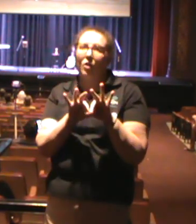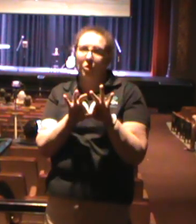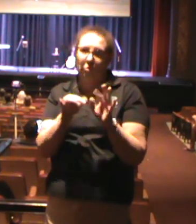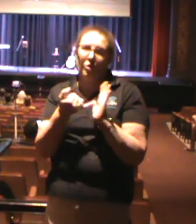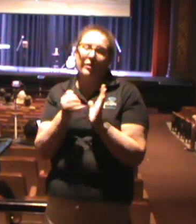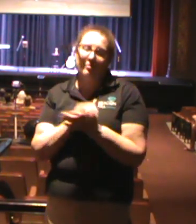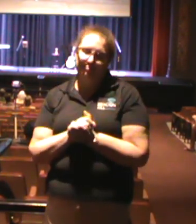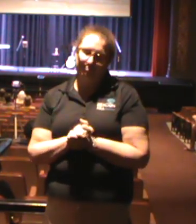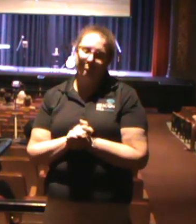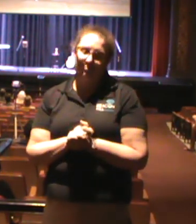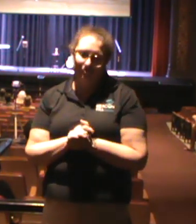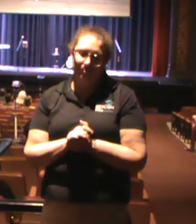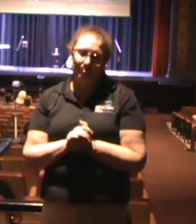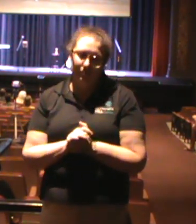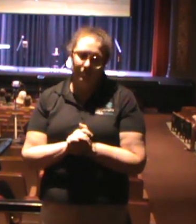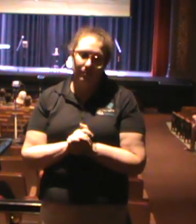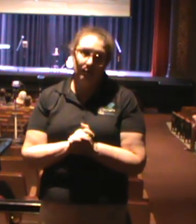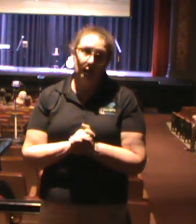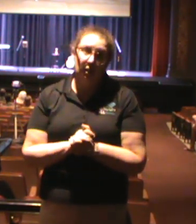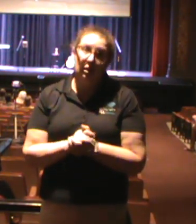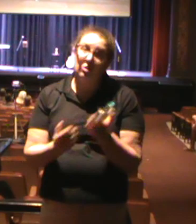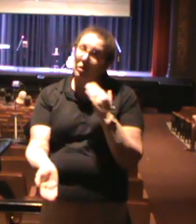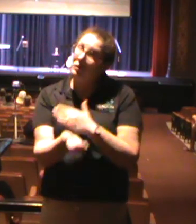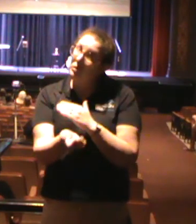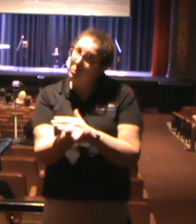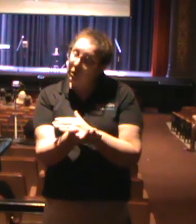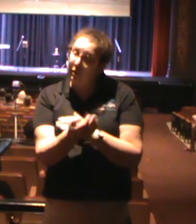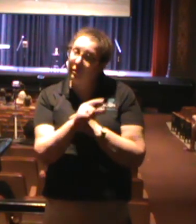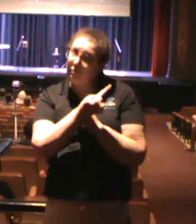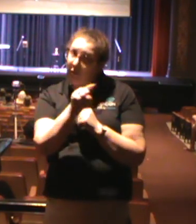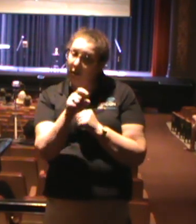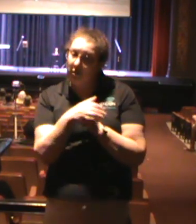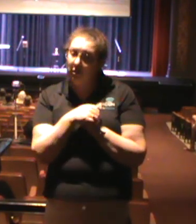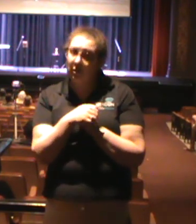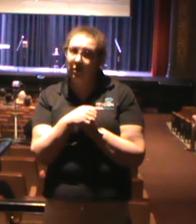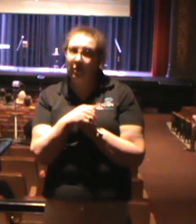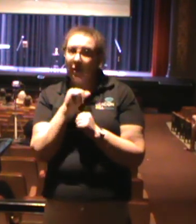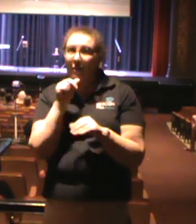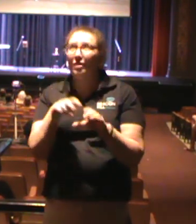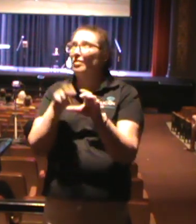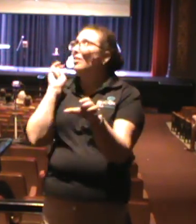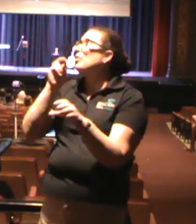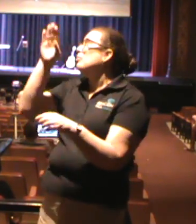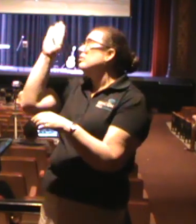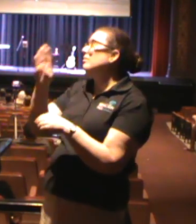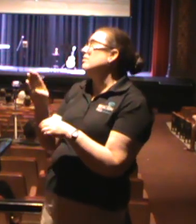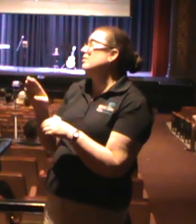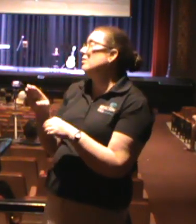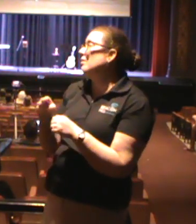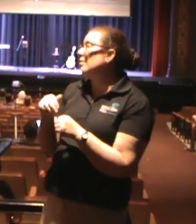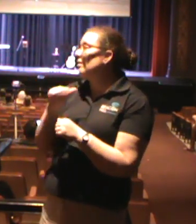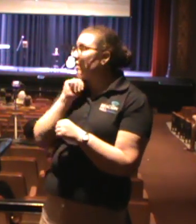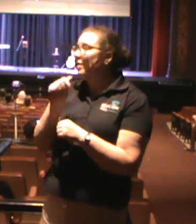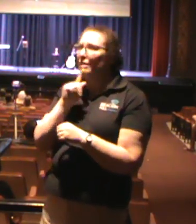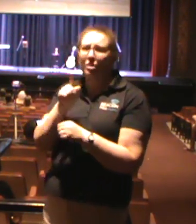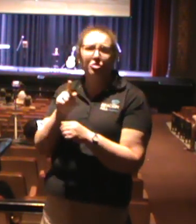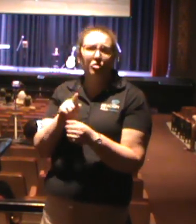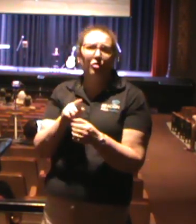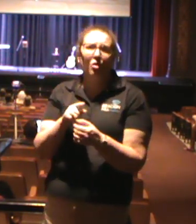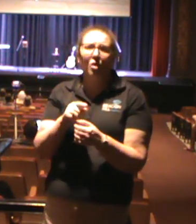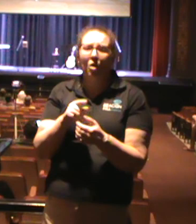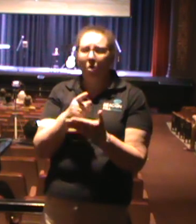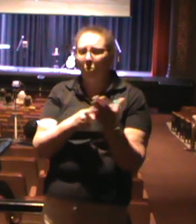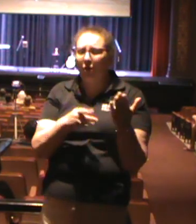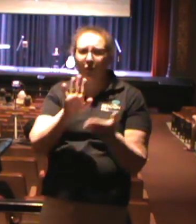people are worth it. So I'm asking you this morning, don't give up on God. I don't know what battle you're going through,